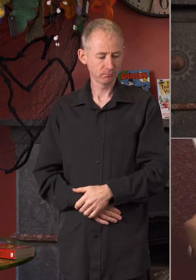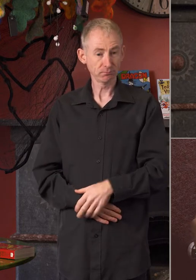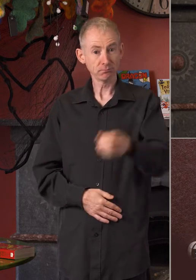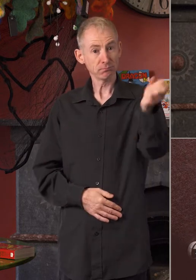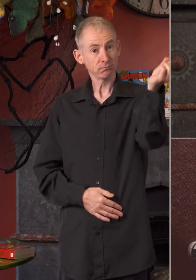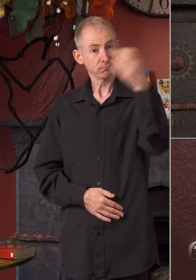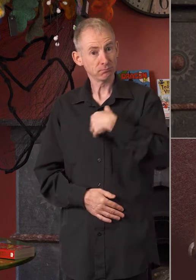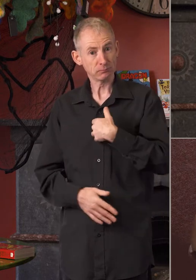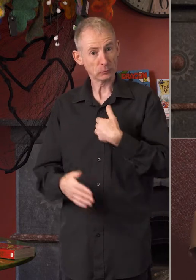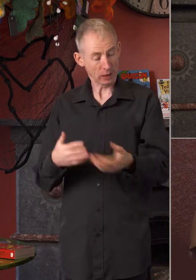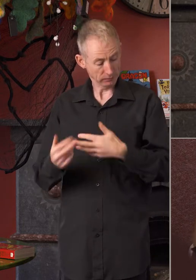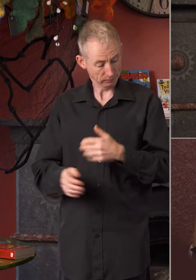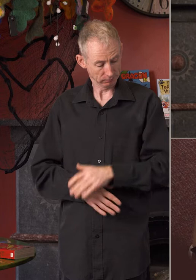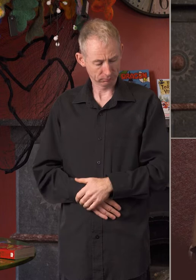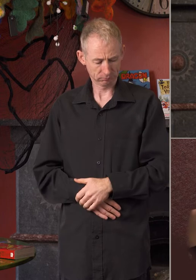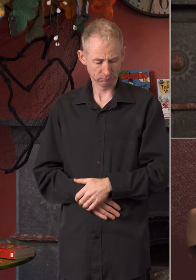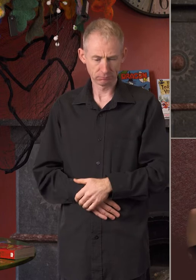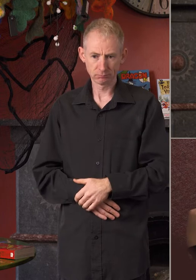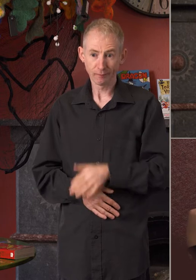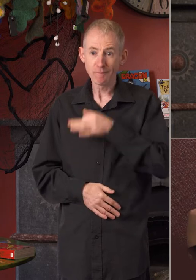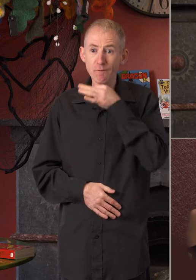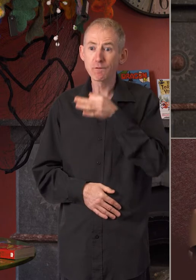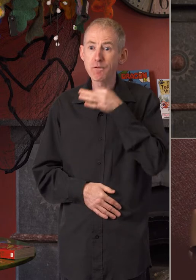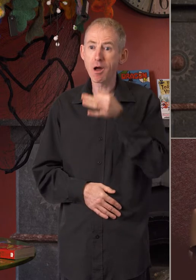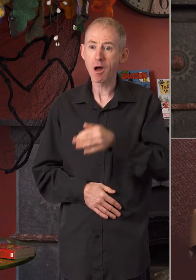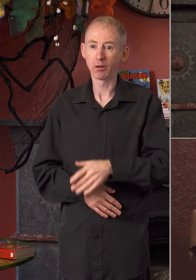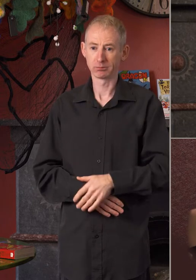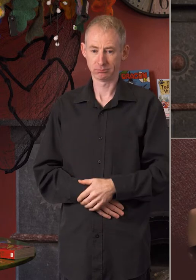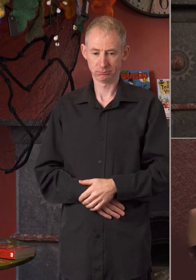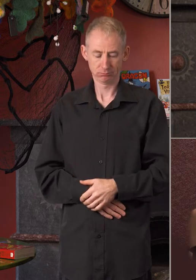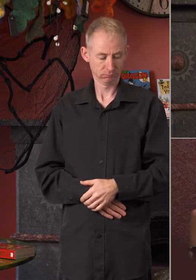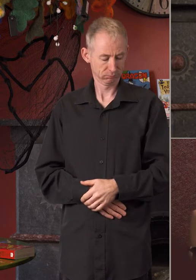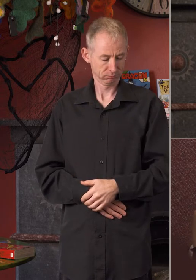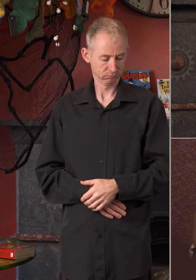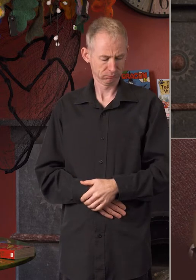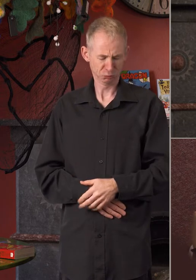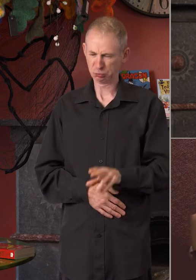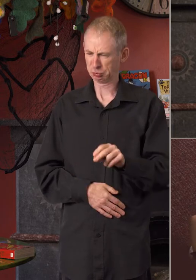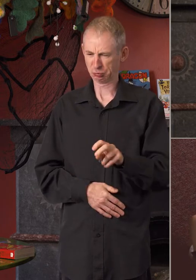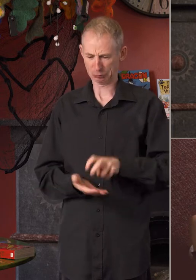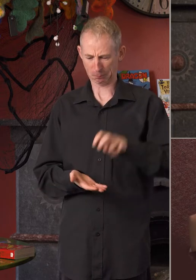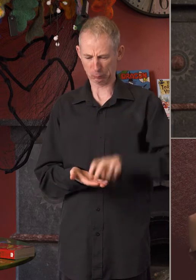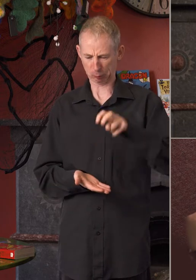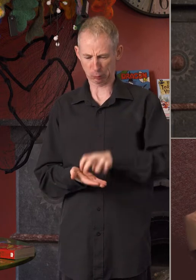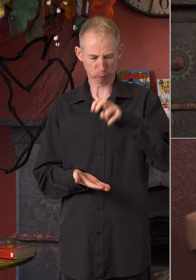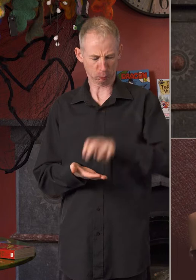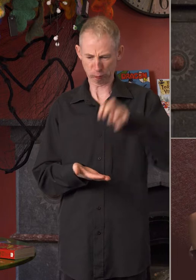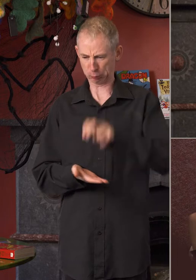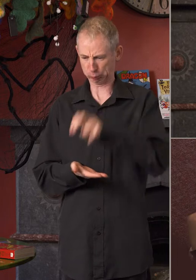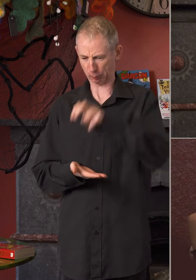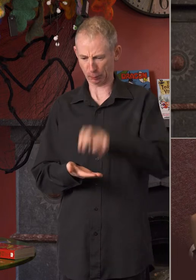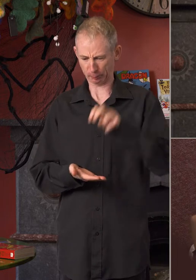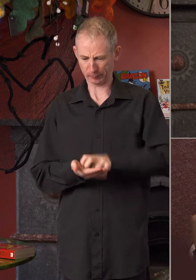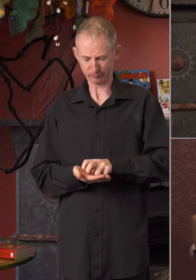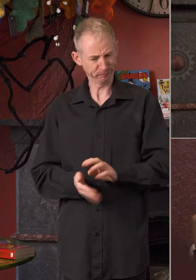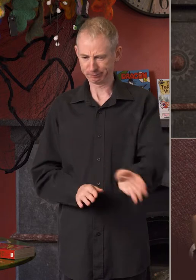So they sent me a frog. He was too jumpy.